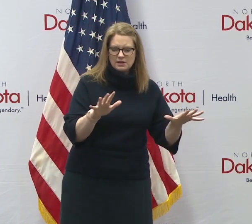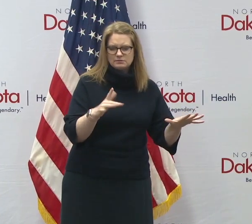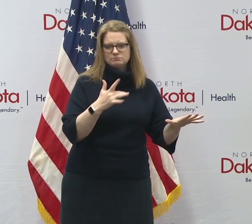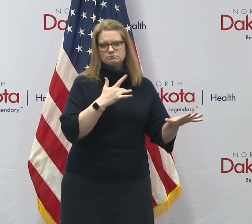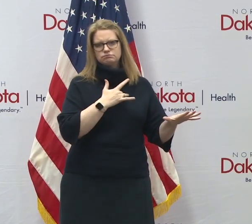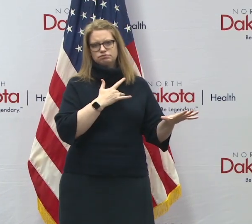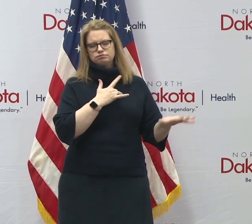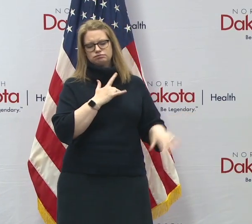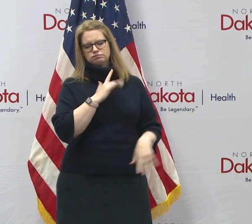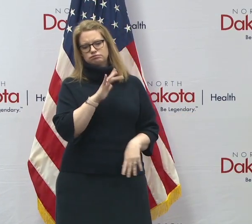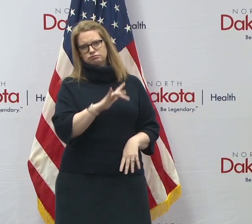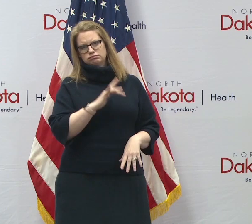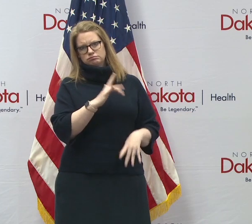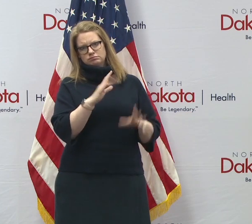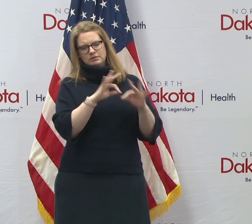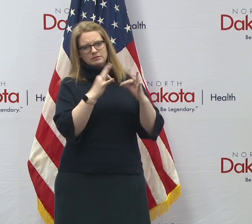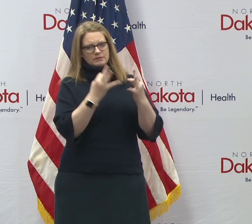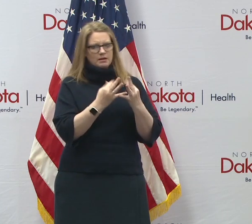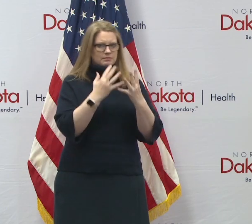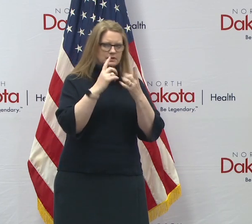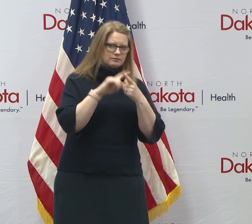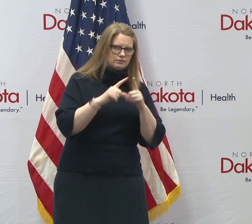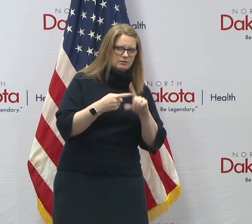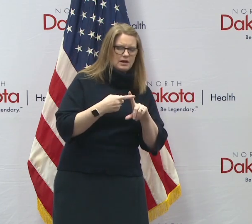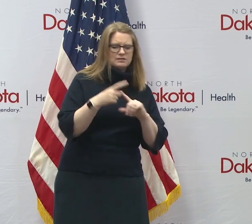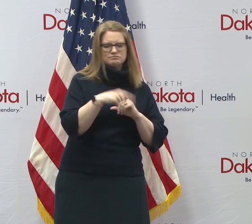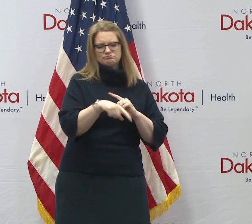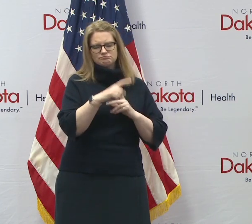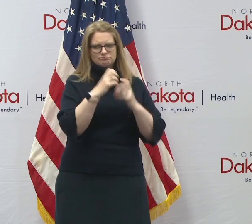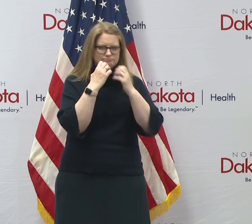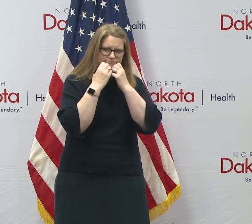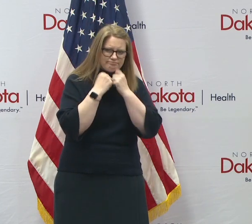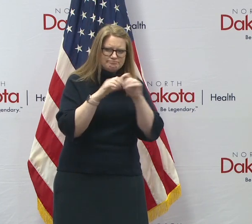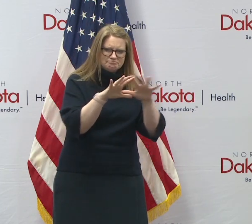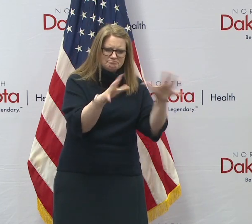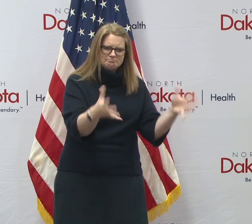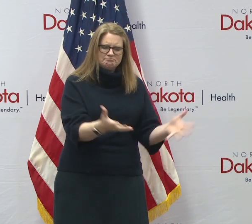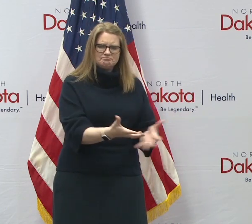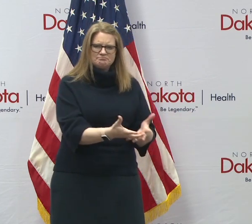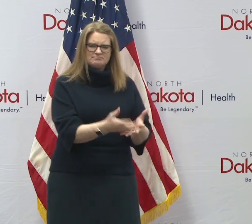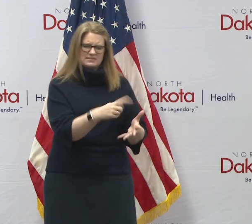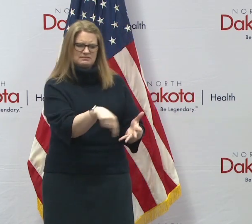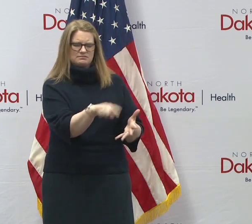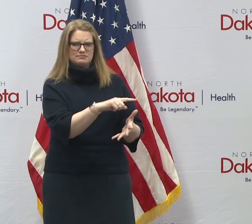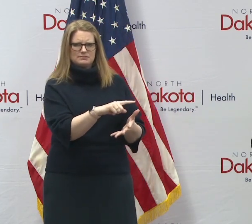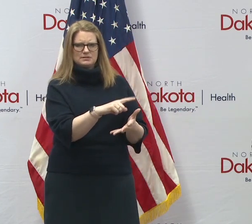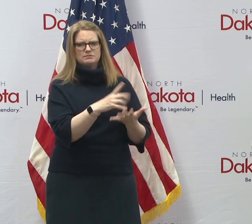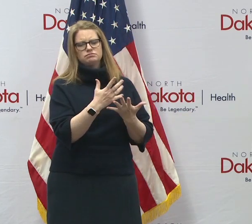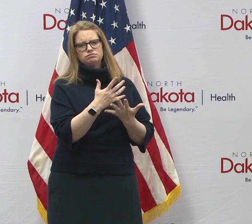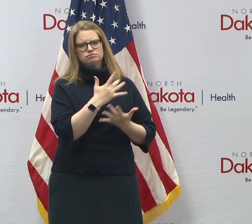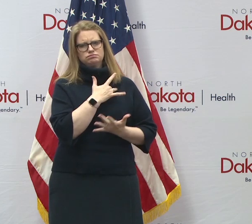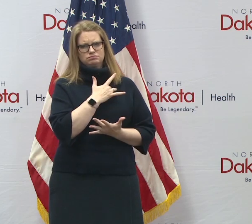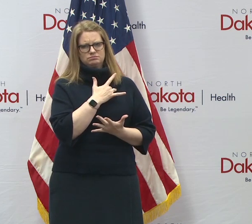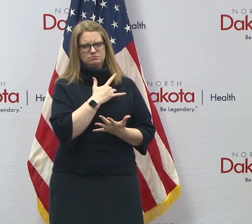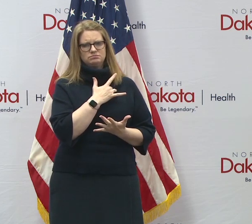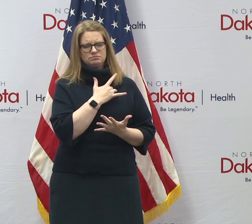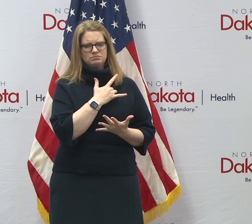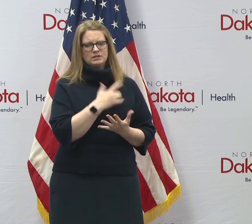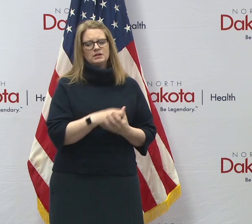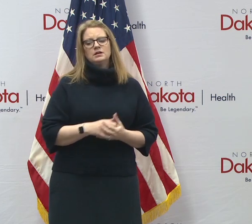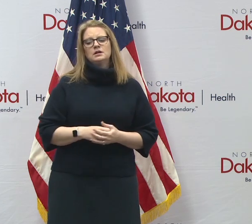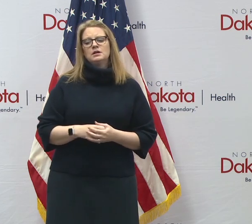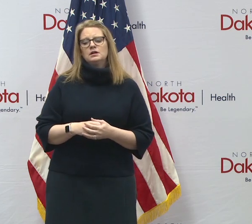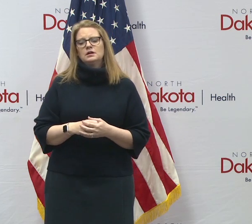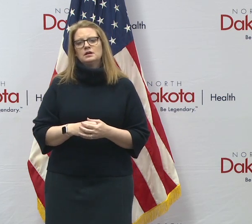course go out to his family and friends and all of his loved ones who are dealing with this loss. Also,